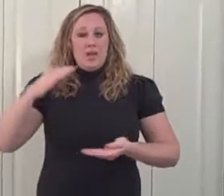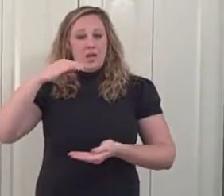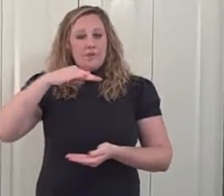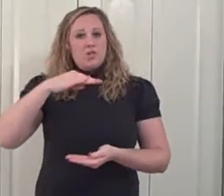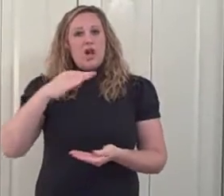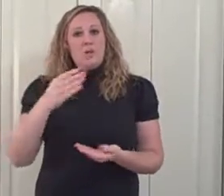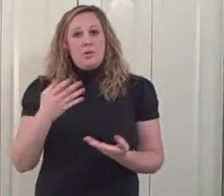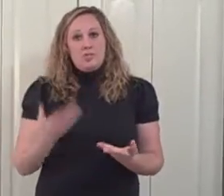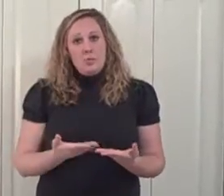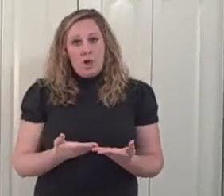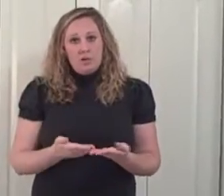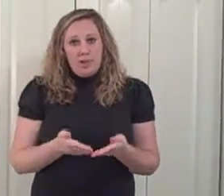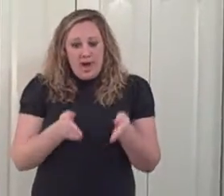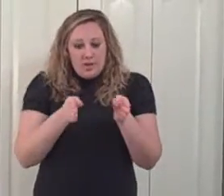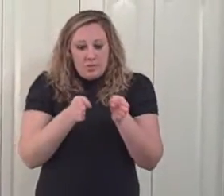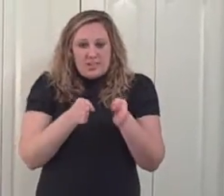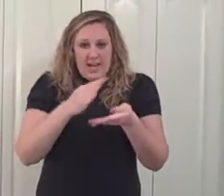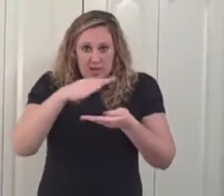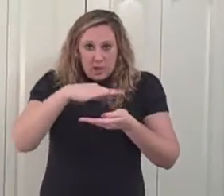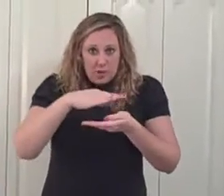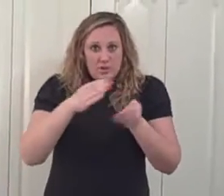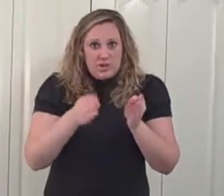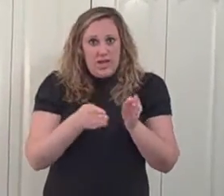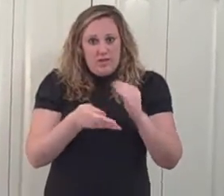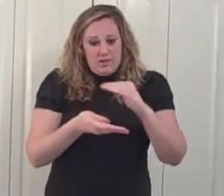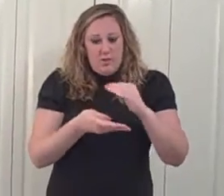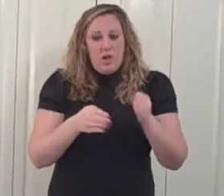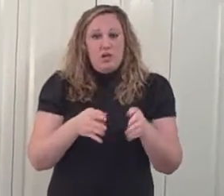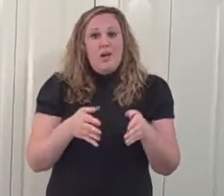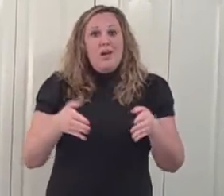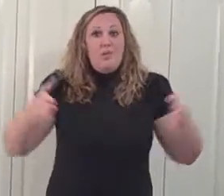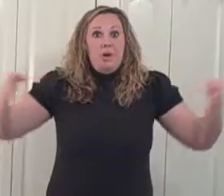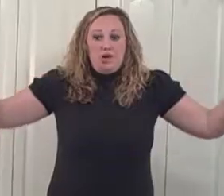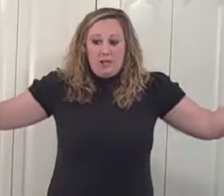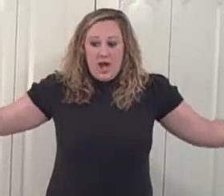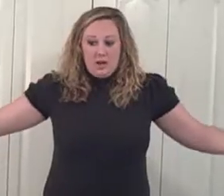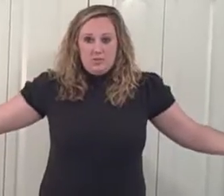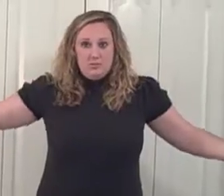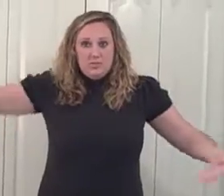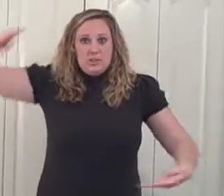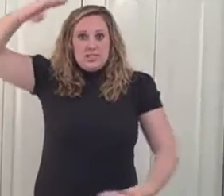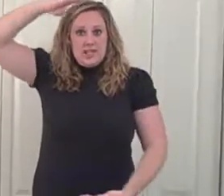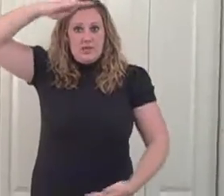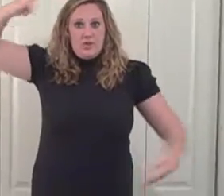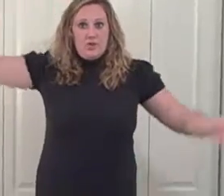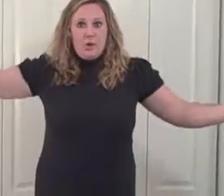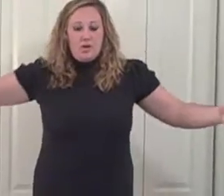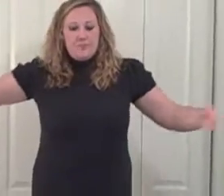If you were talking about a smaller block, you would sign it closer together, smaller, a bigger block, sign it further apart.